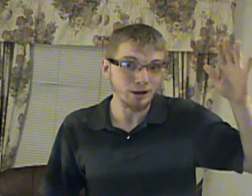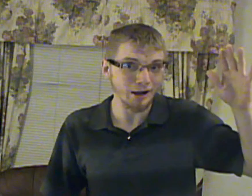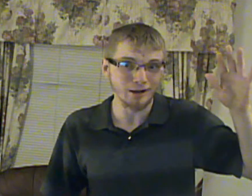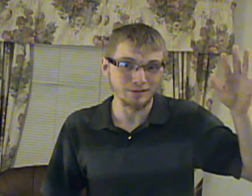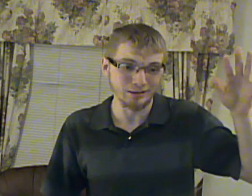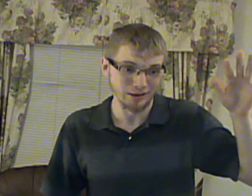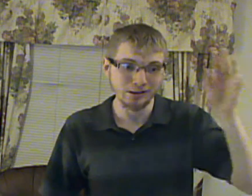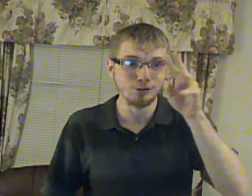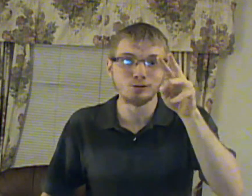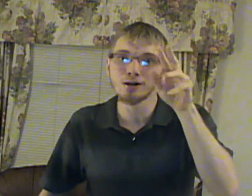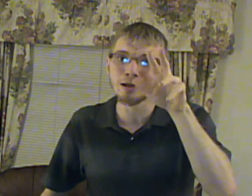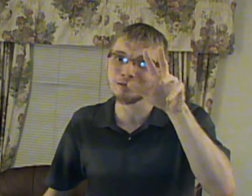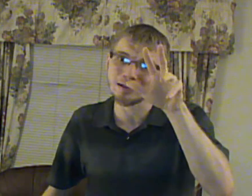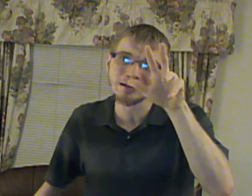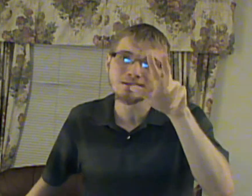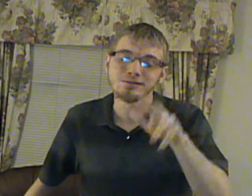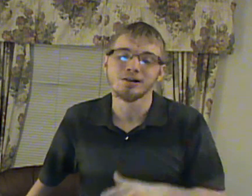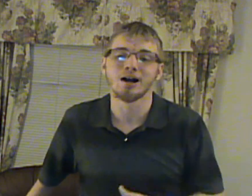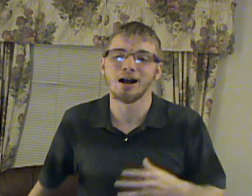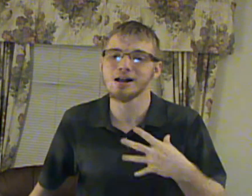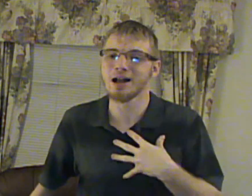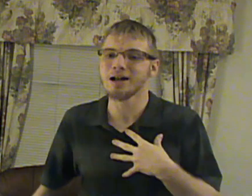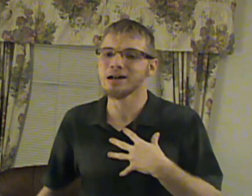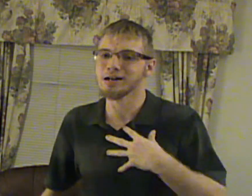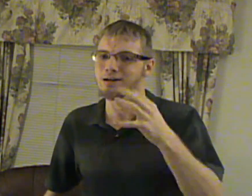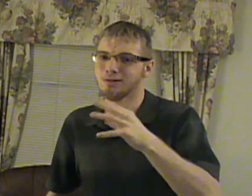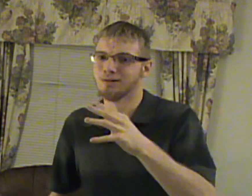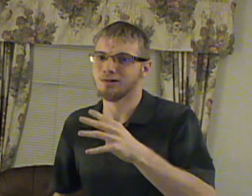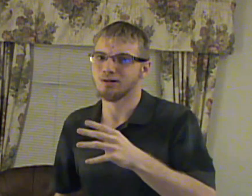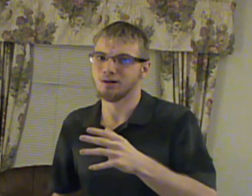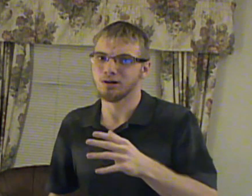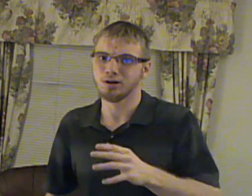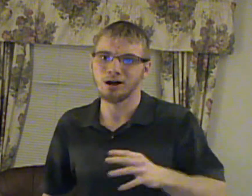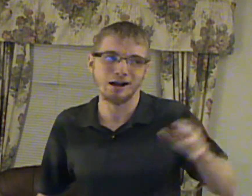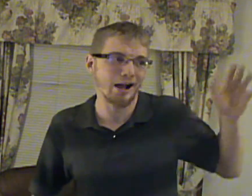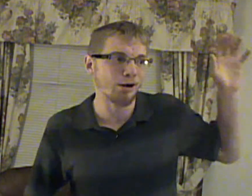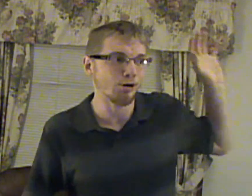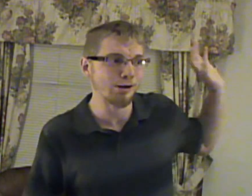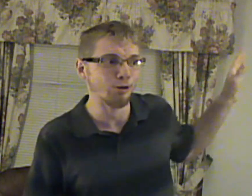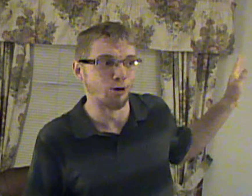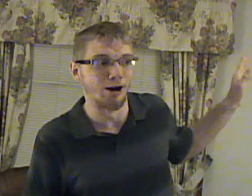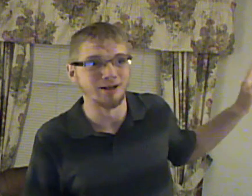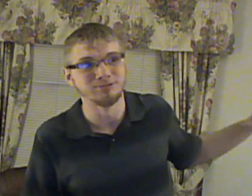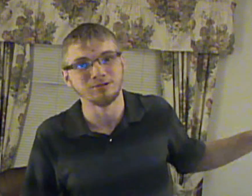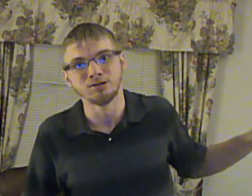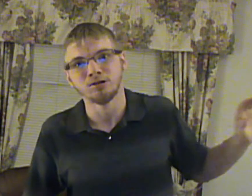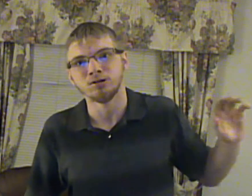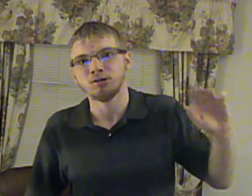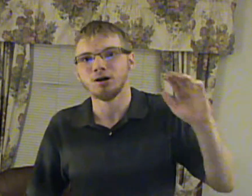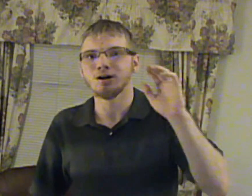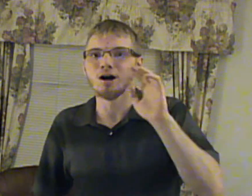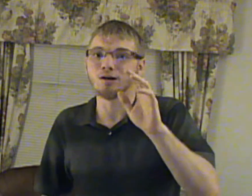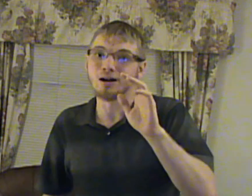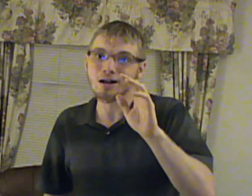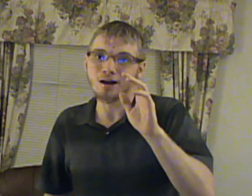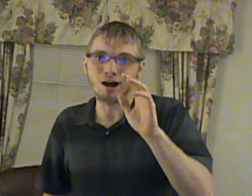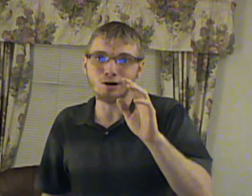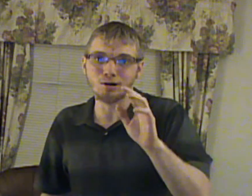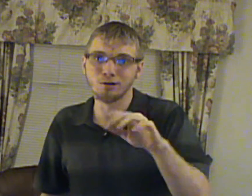we're able to do this video. I actually, I actually feel like I like how it